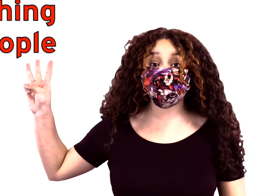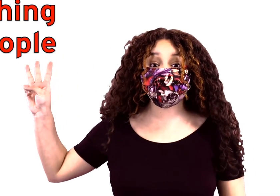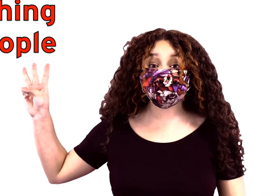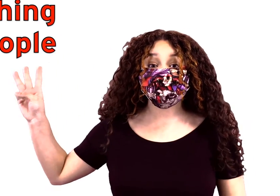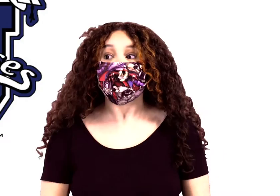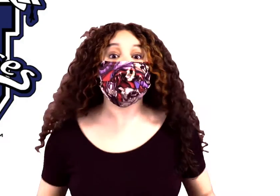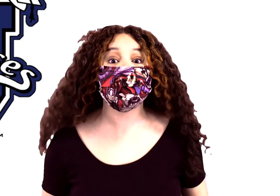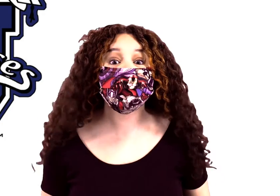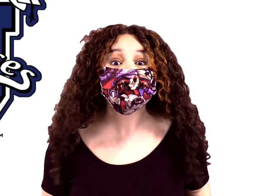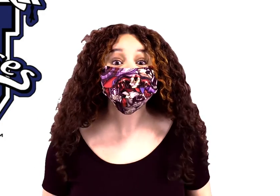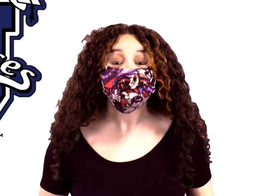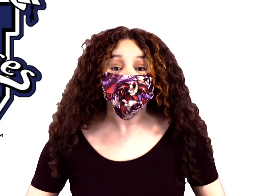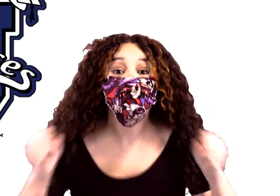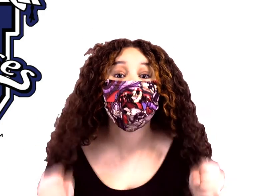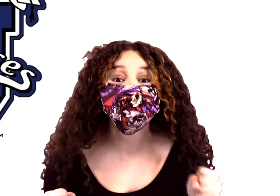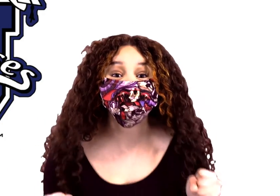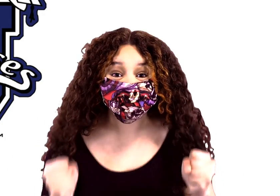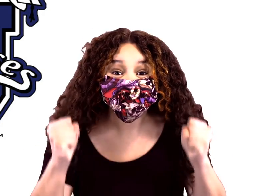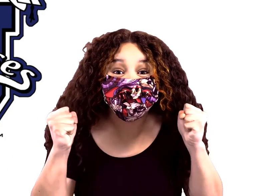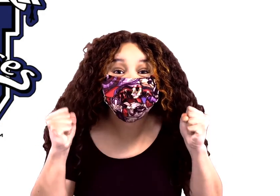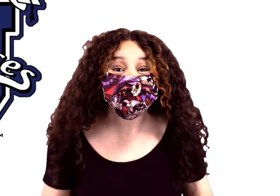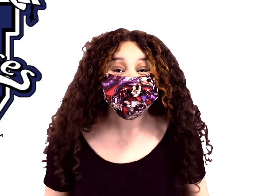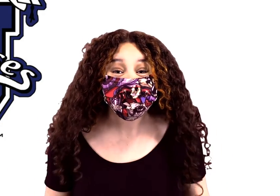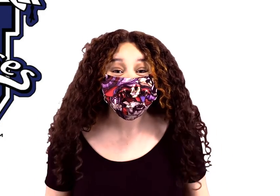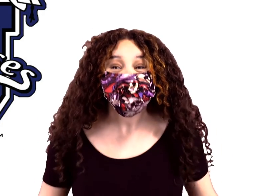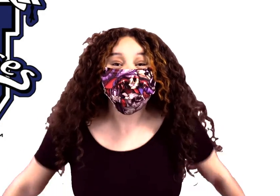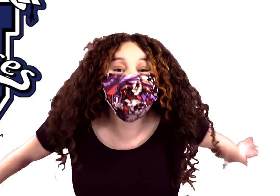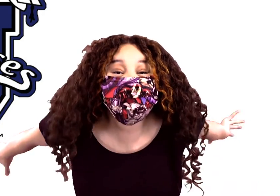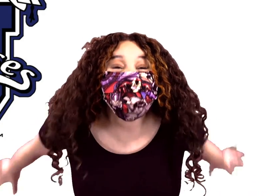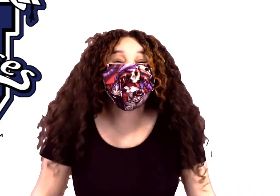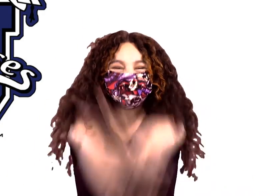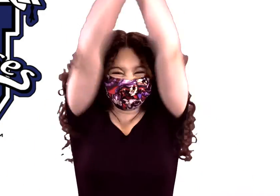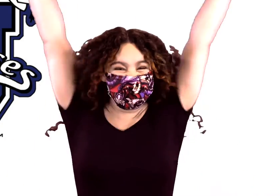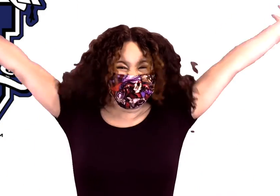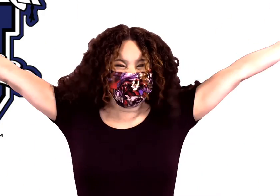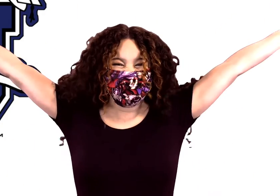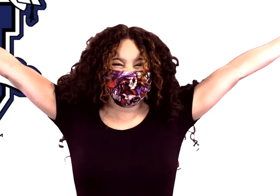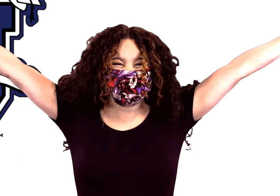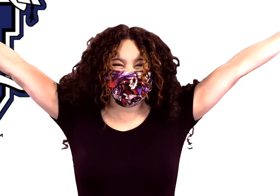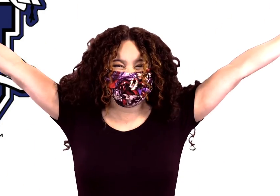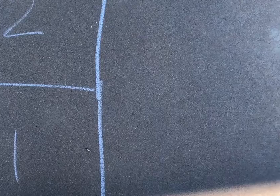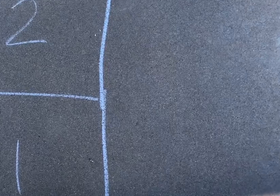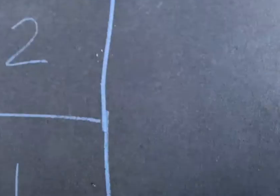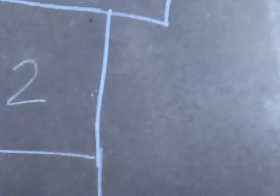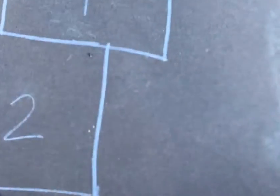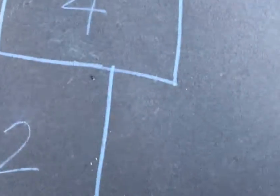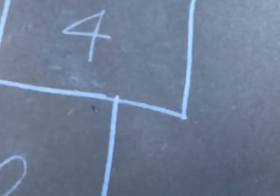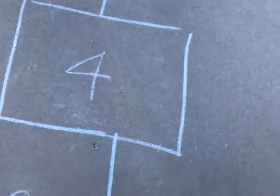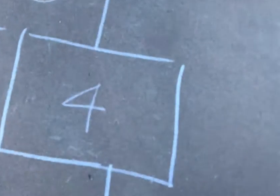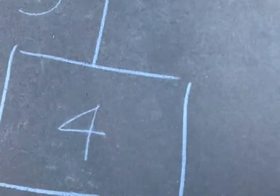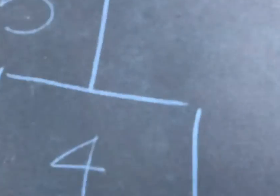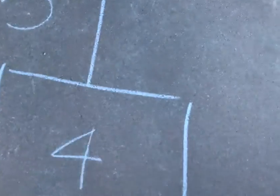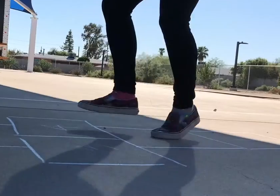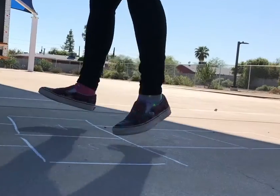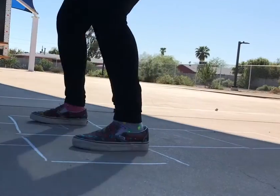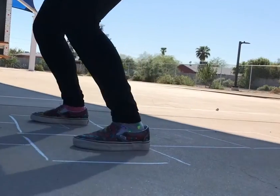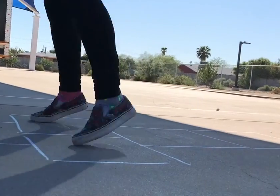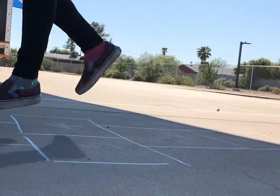and once we are done eating we play one two three four